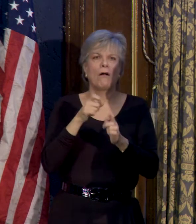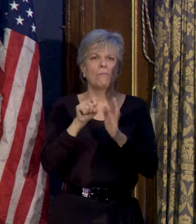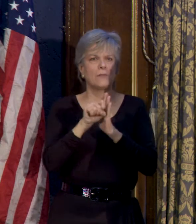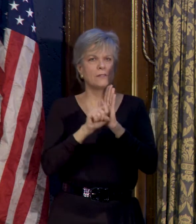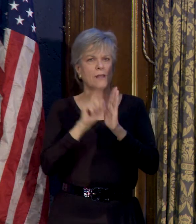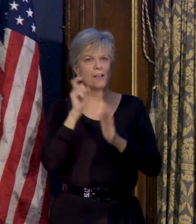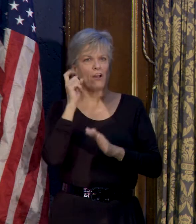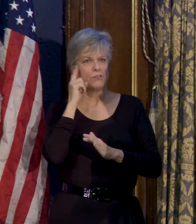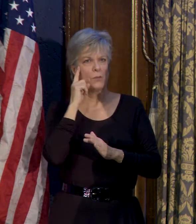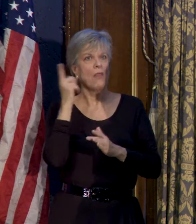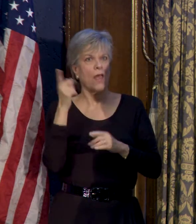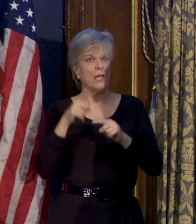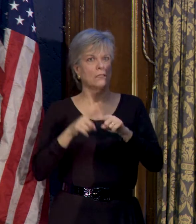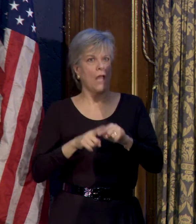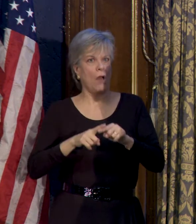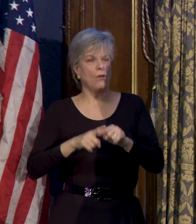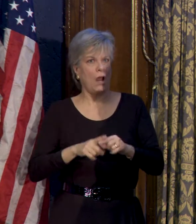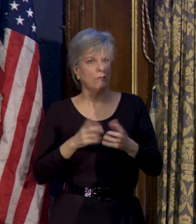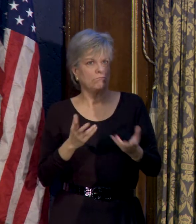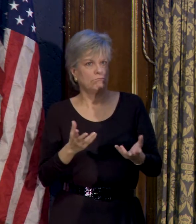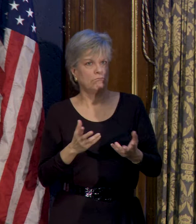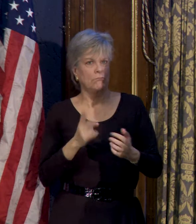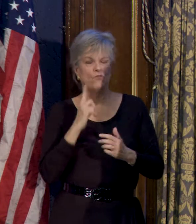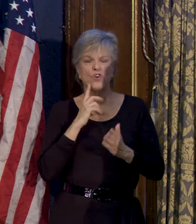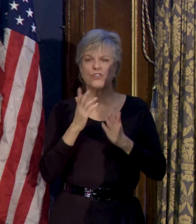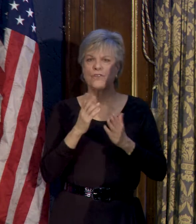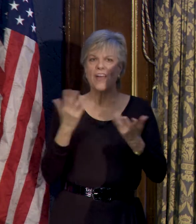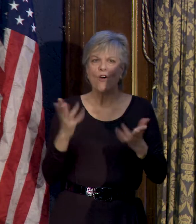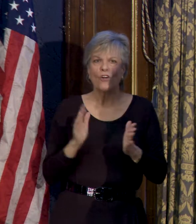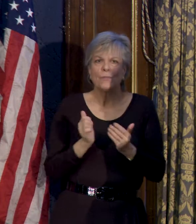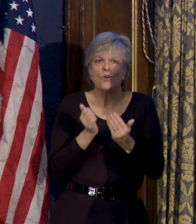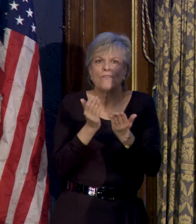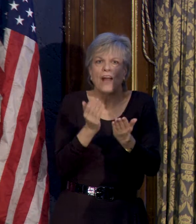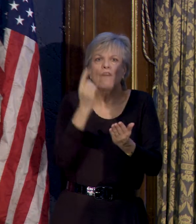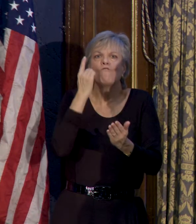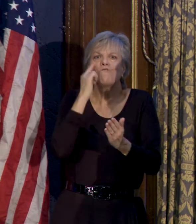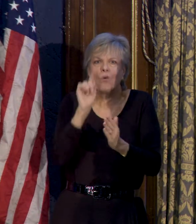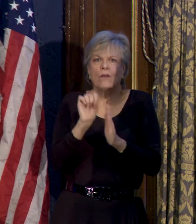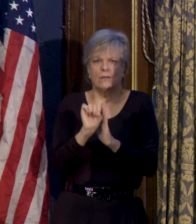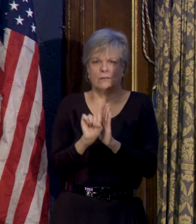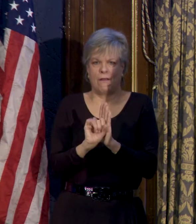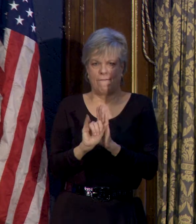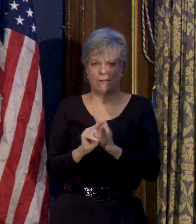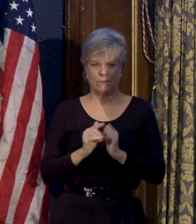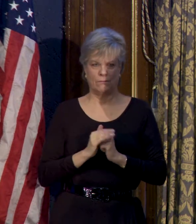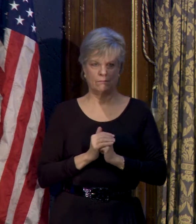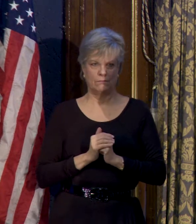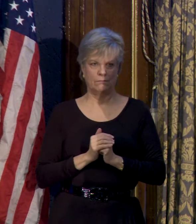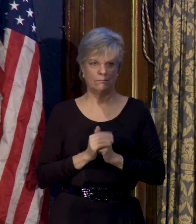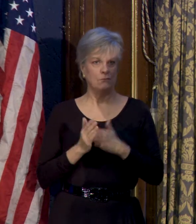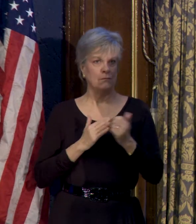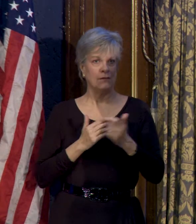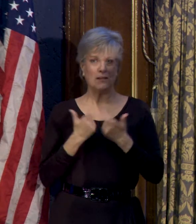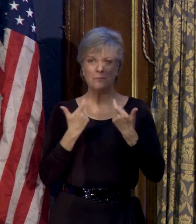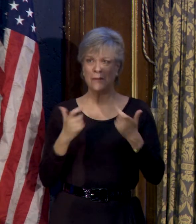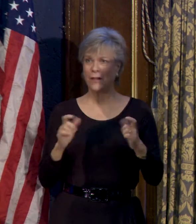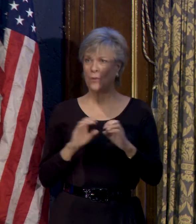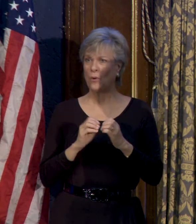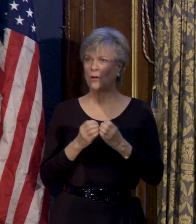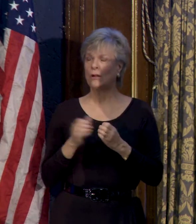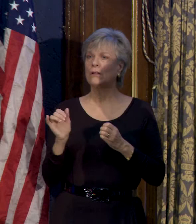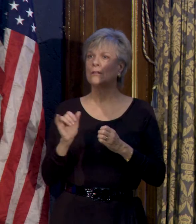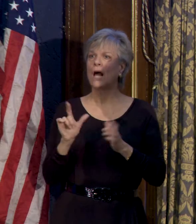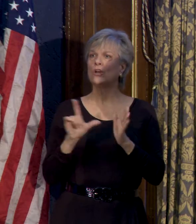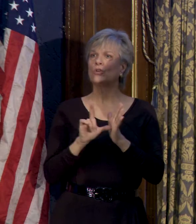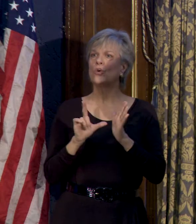they had historically gotten for the state for services they provided on behalf of the state. And even big organizations like